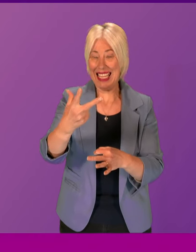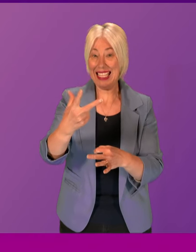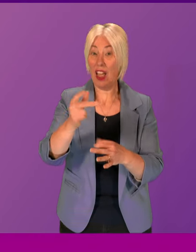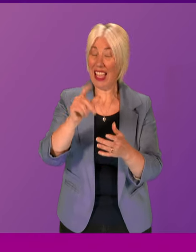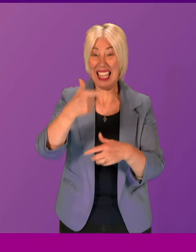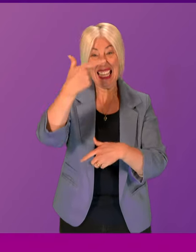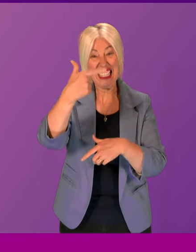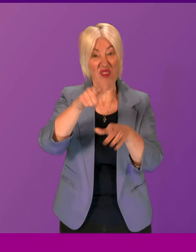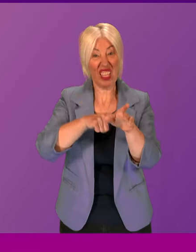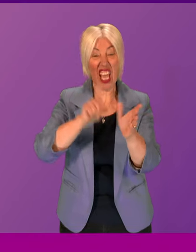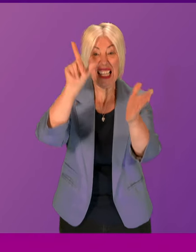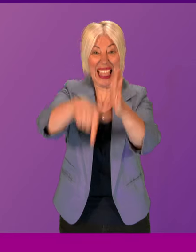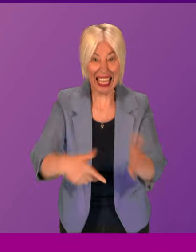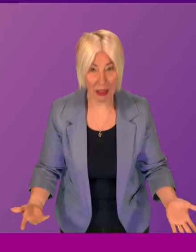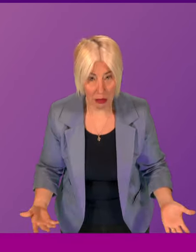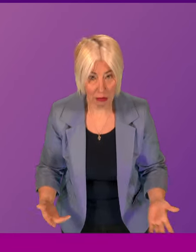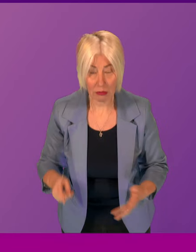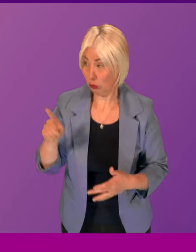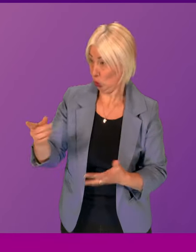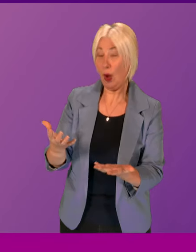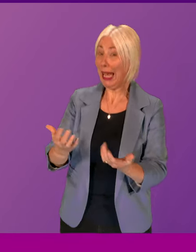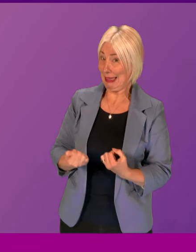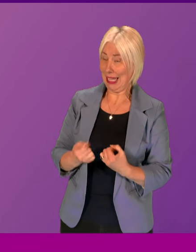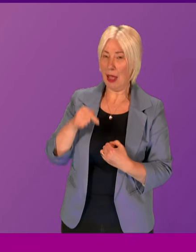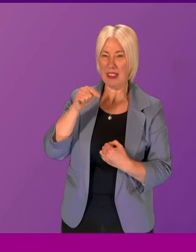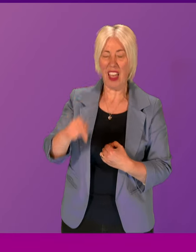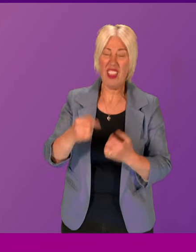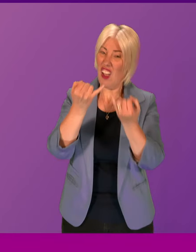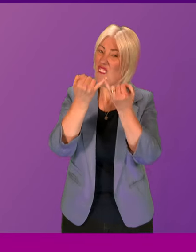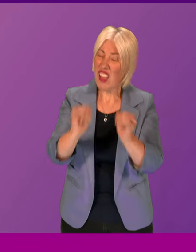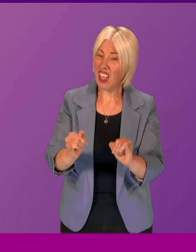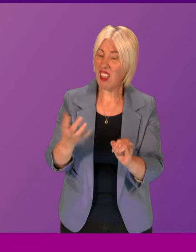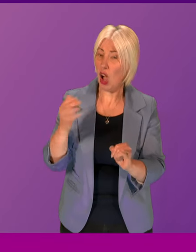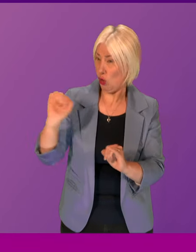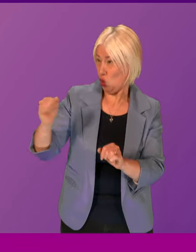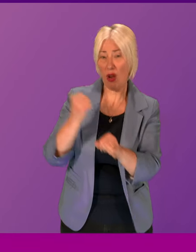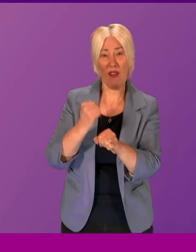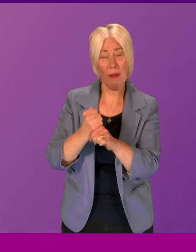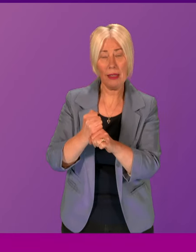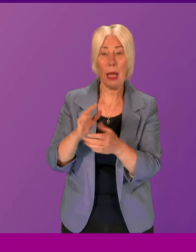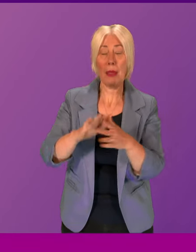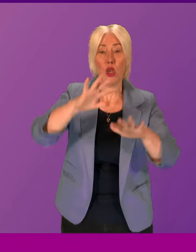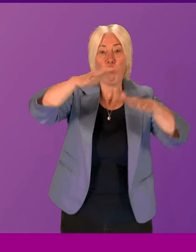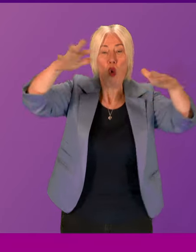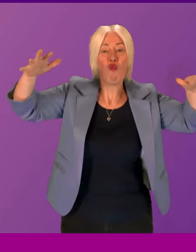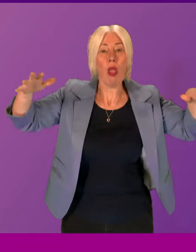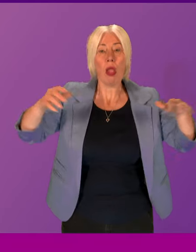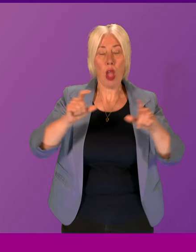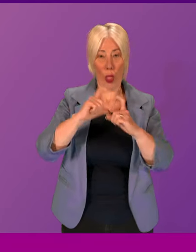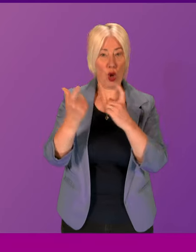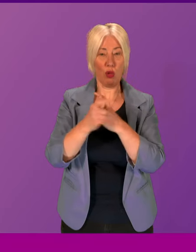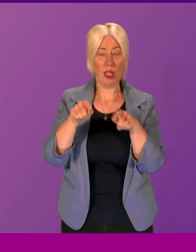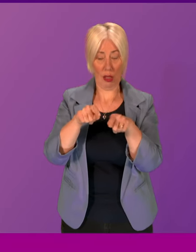late. So does the First Minister accept that this abject failure by his government is leaving our rural communities behind?